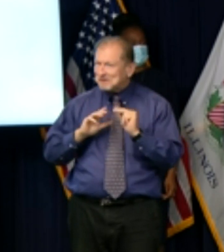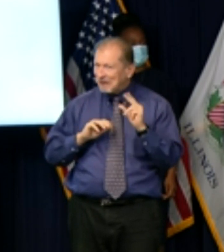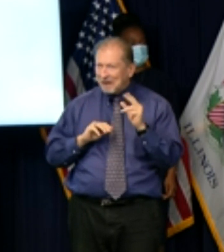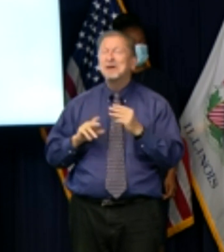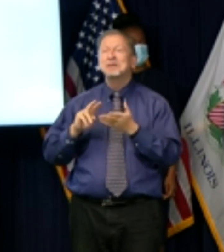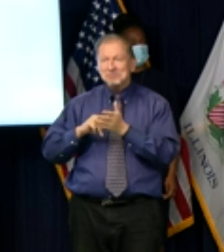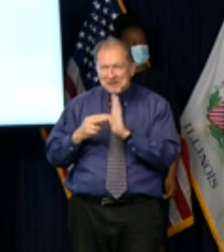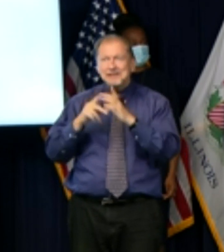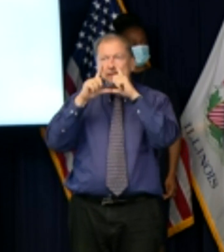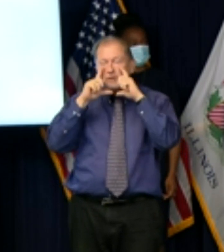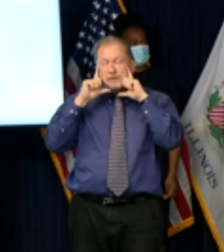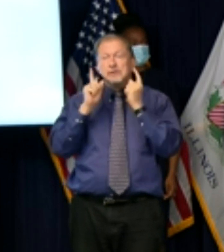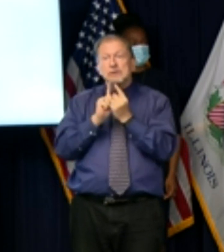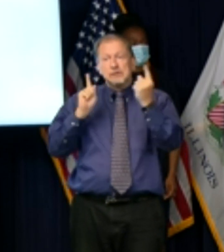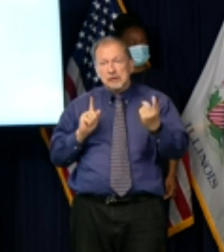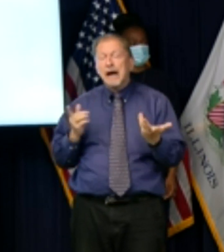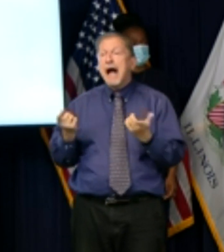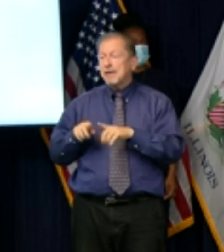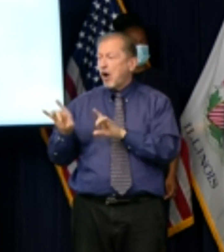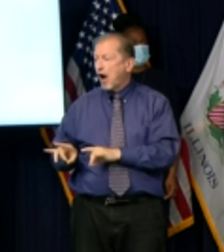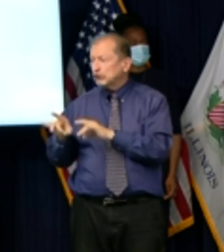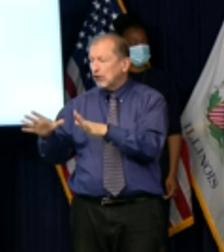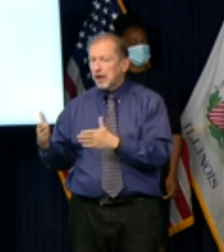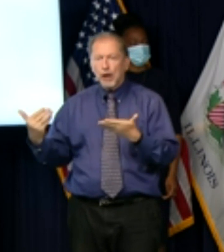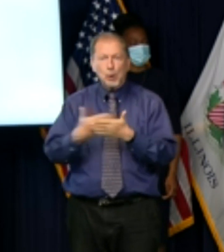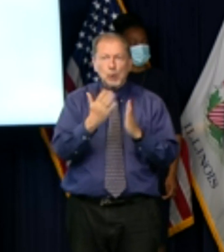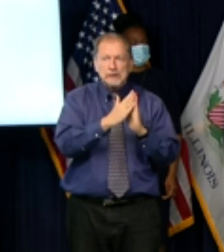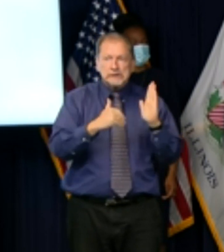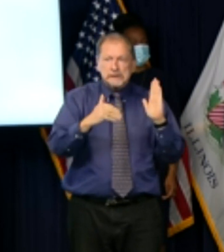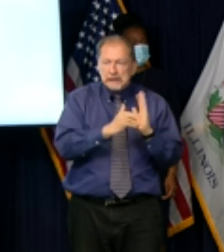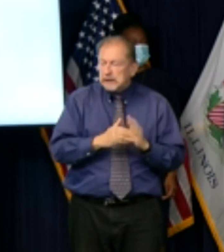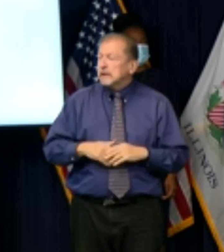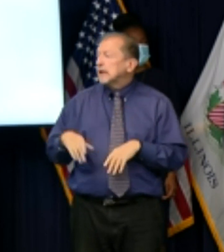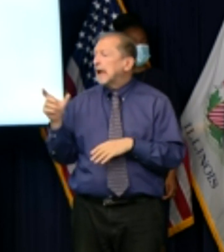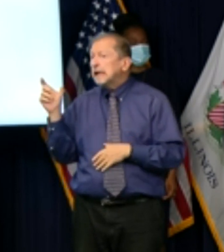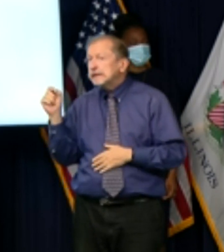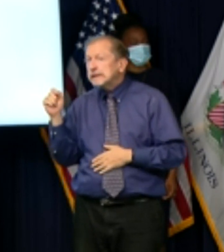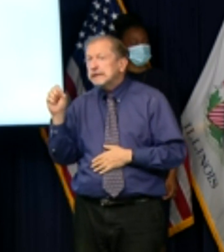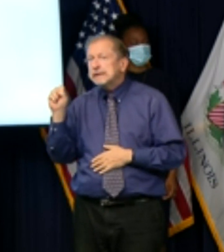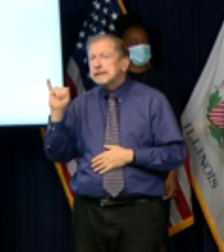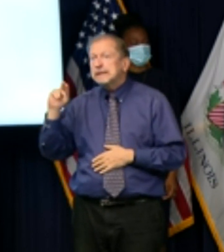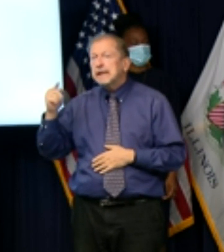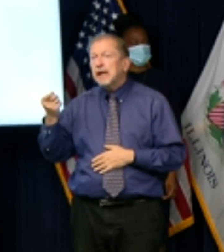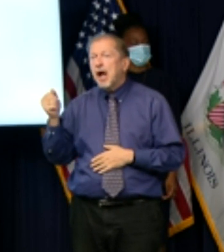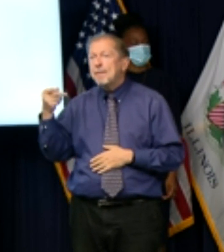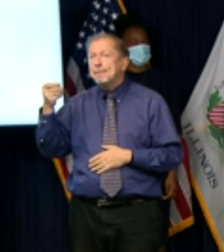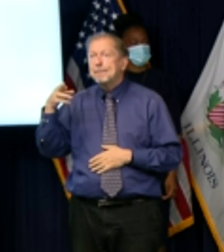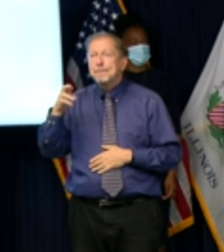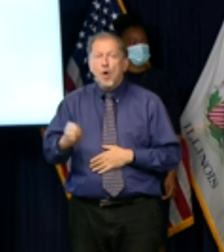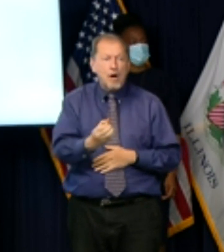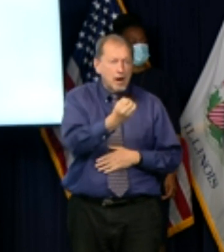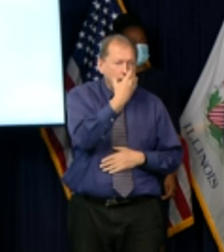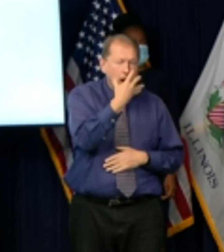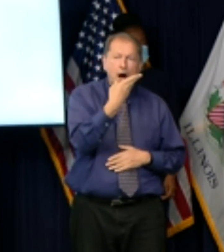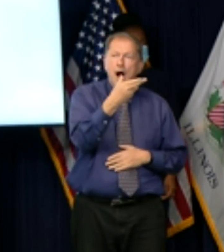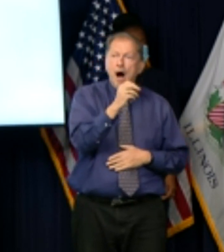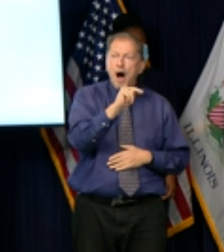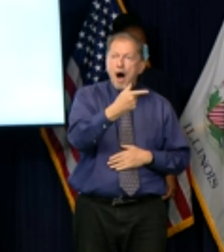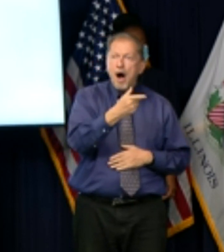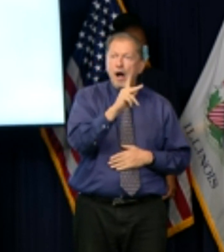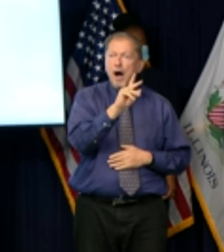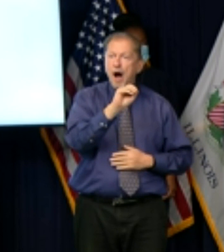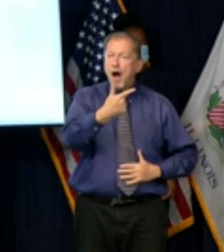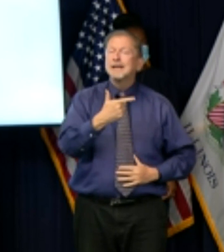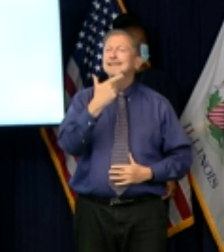australia new zealand singapore hong kong have demonstrated you can control the spread of this covet virus with strict